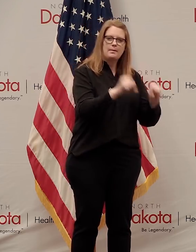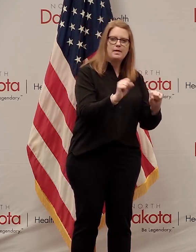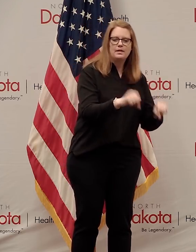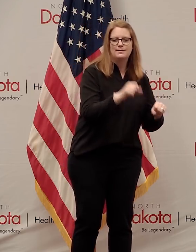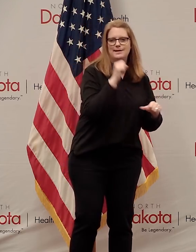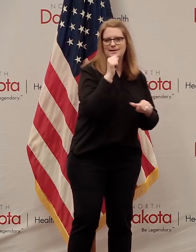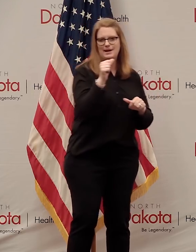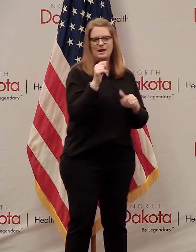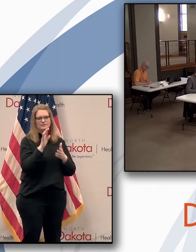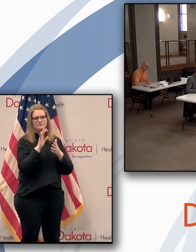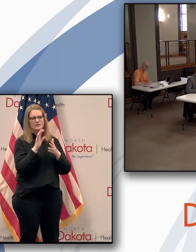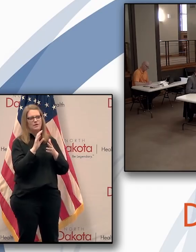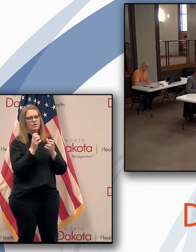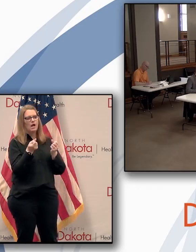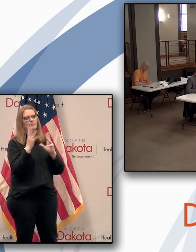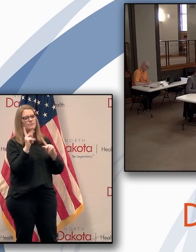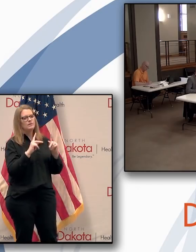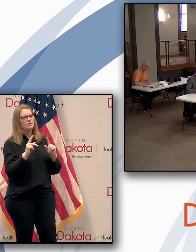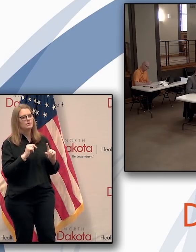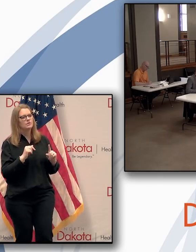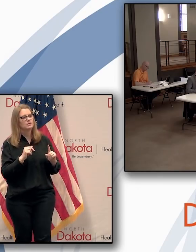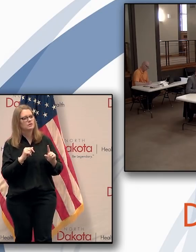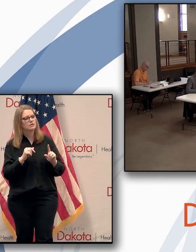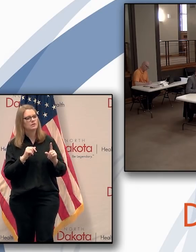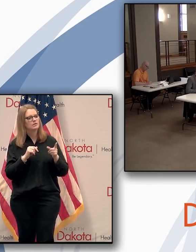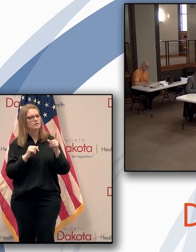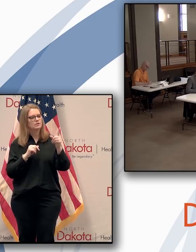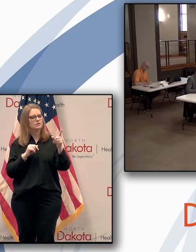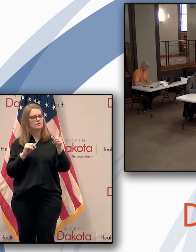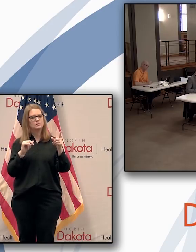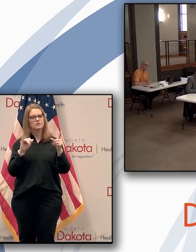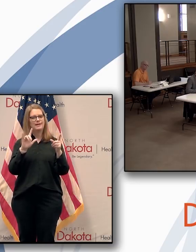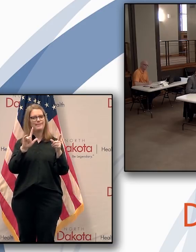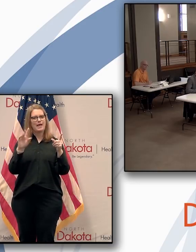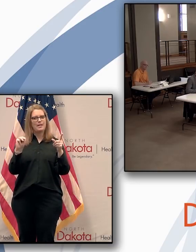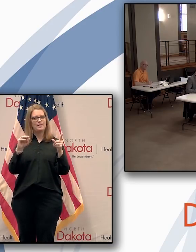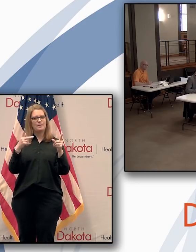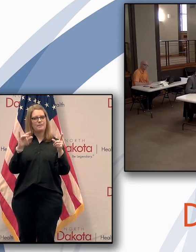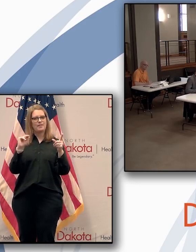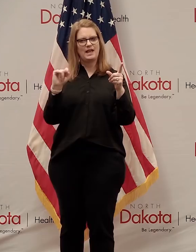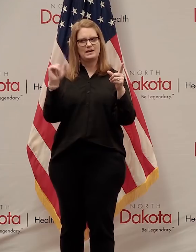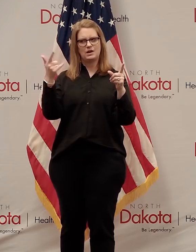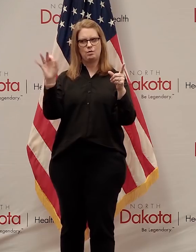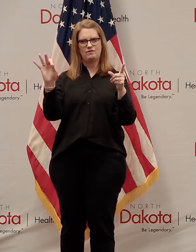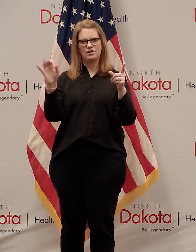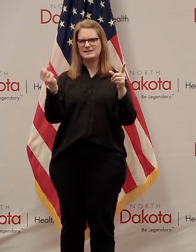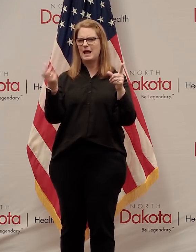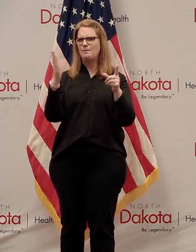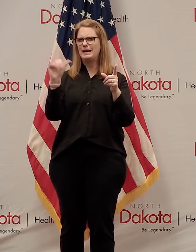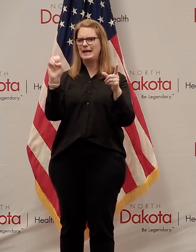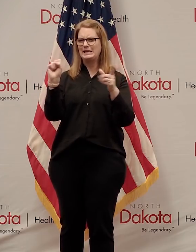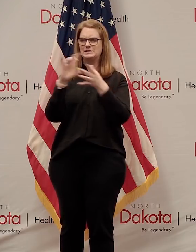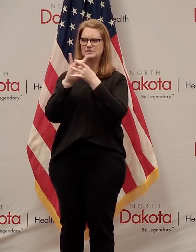Jeremy? I'm wondering if you know how many cases are now tied to the LM plant in Grand Forks? I personally don't.